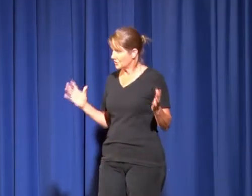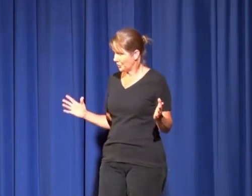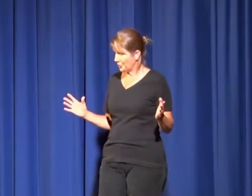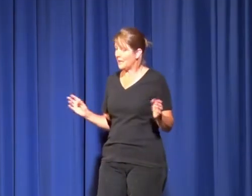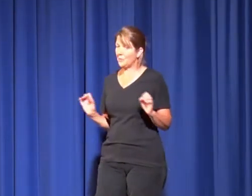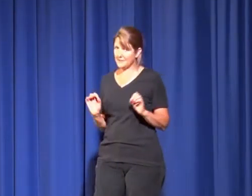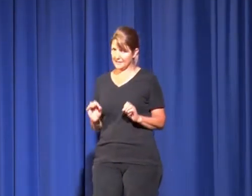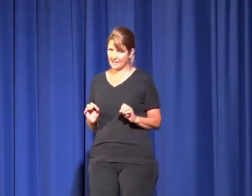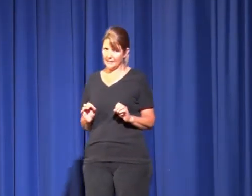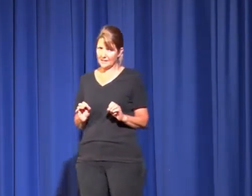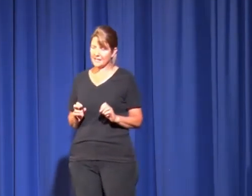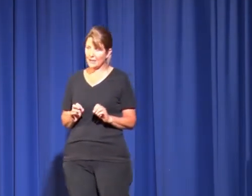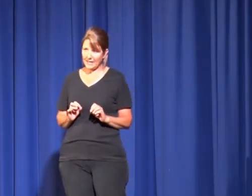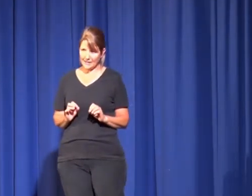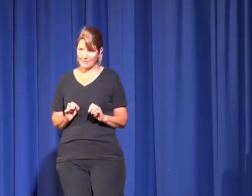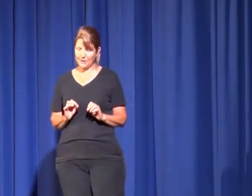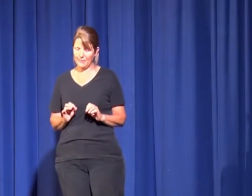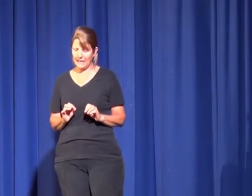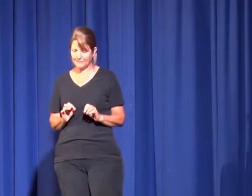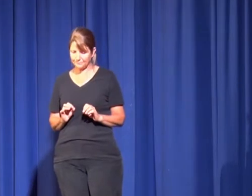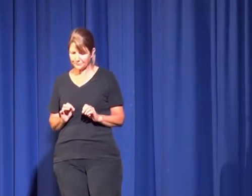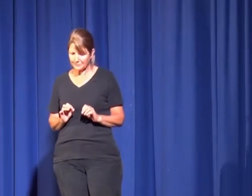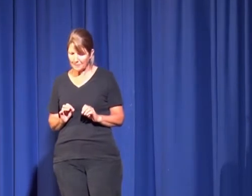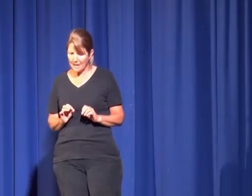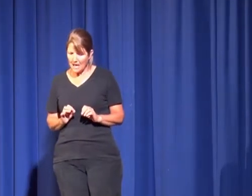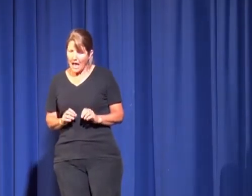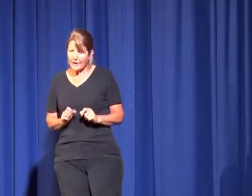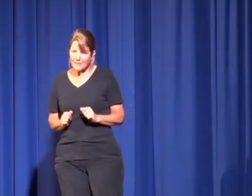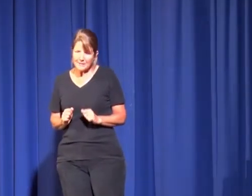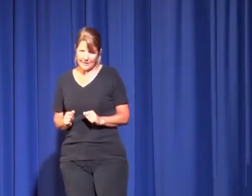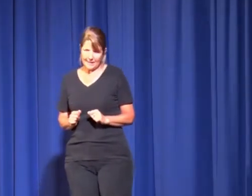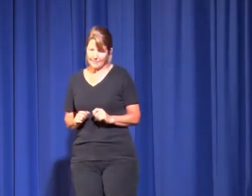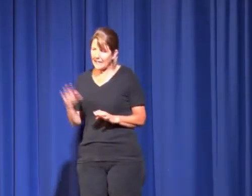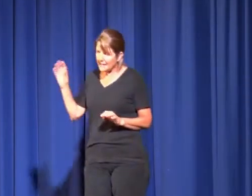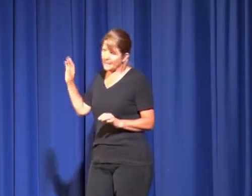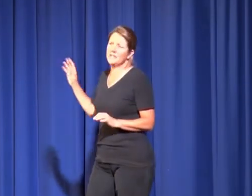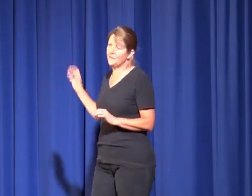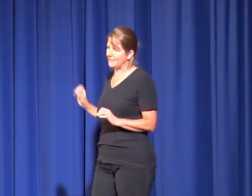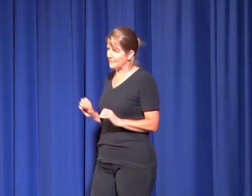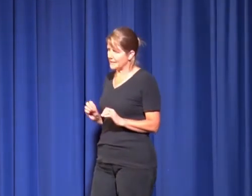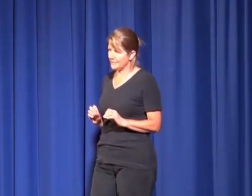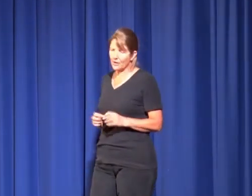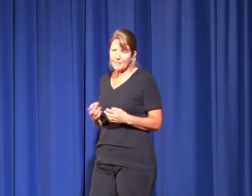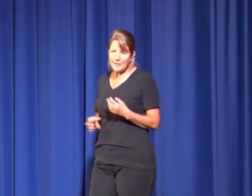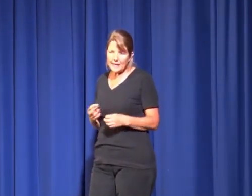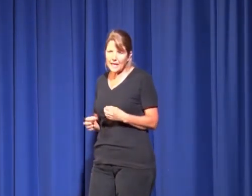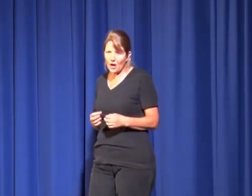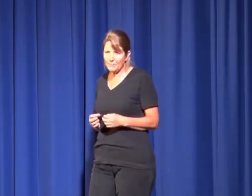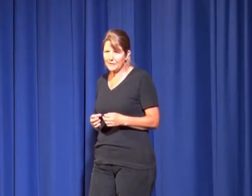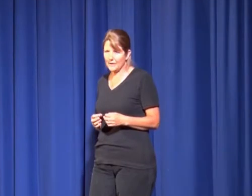So it was decided. So now I had to come up with a plan. And I'd been thinking, my dad had this farm up near Seymour, and I'd been thinking and hoping for